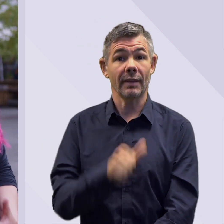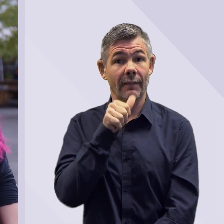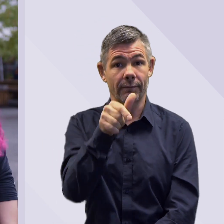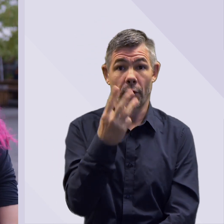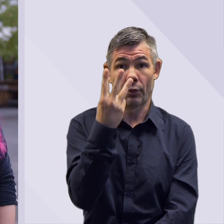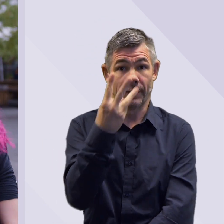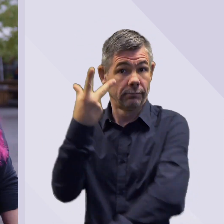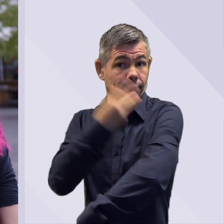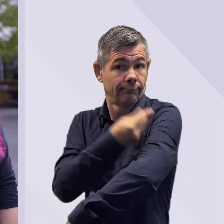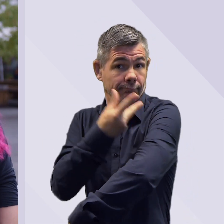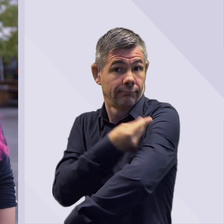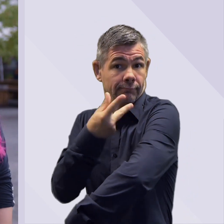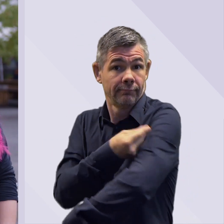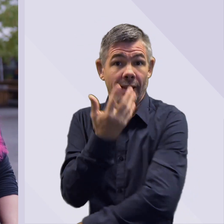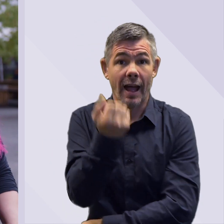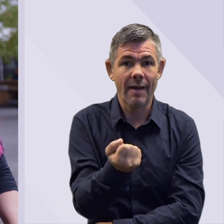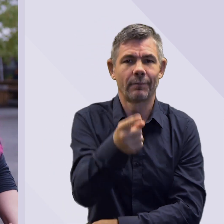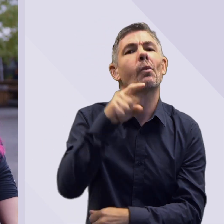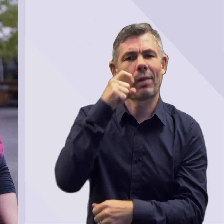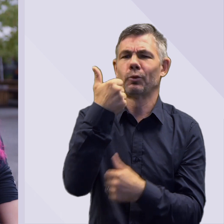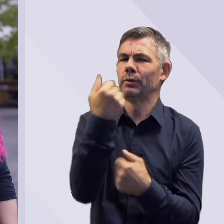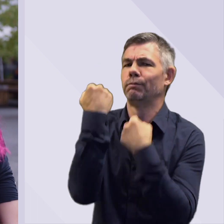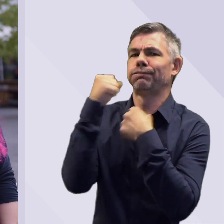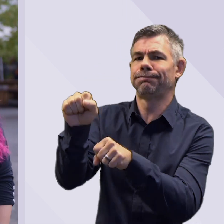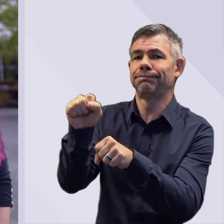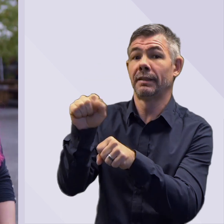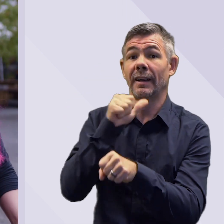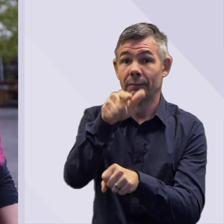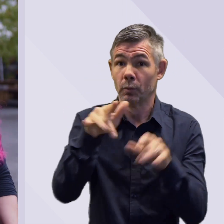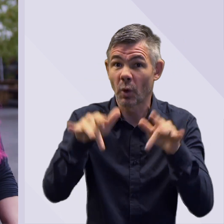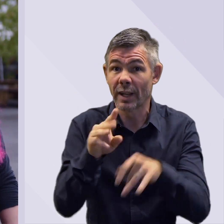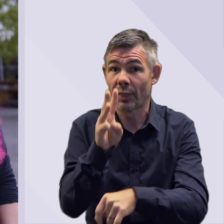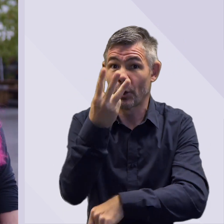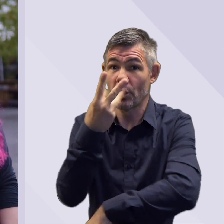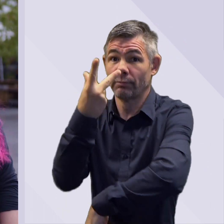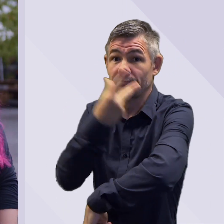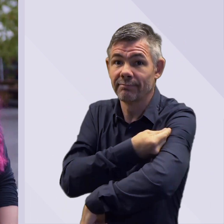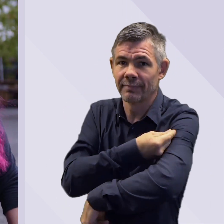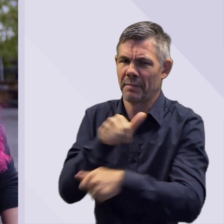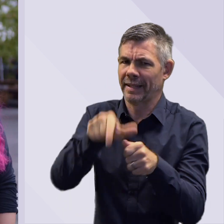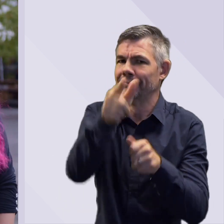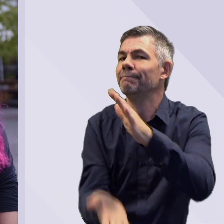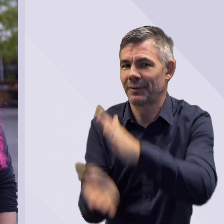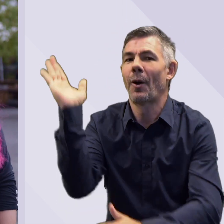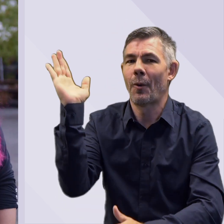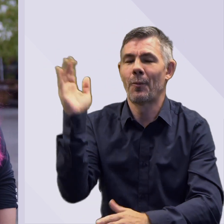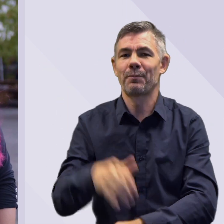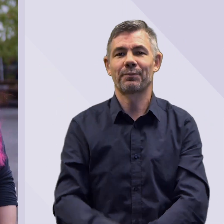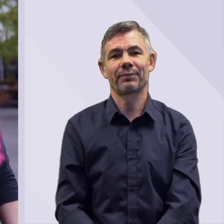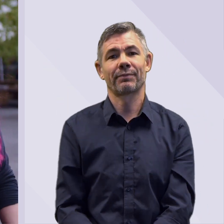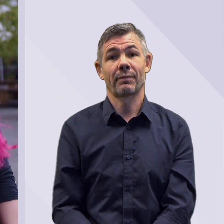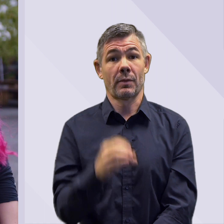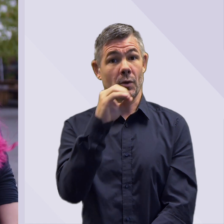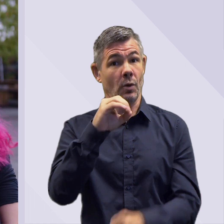Now this is not a disease that you want to get we should be trying to avoid it but we definitely see protection if you've had that third dose